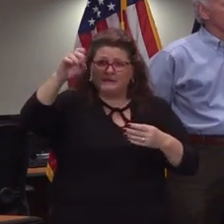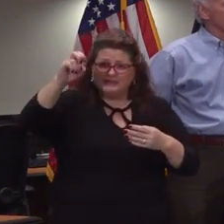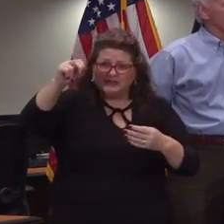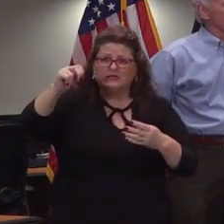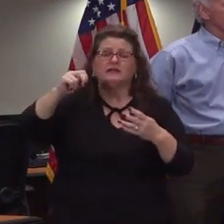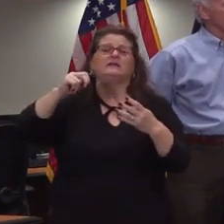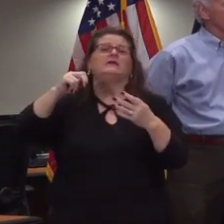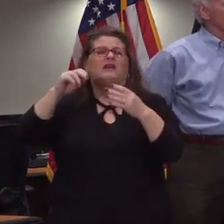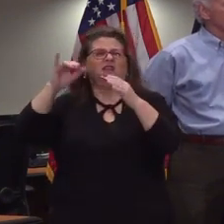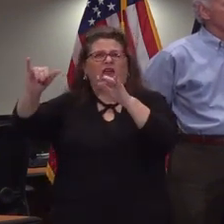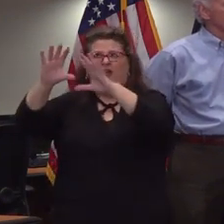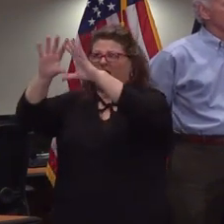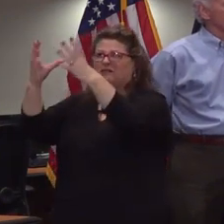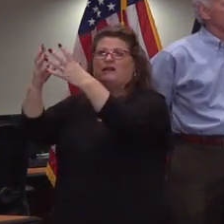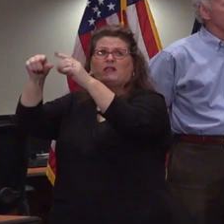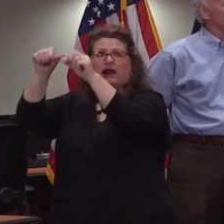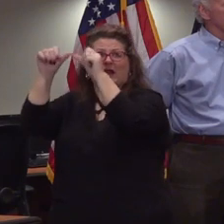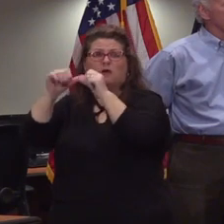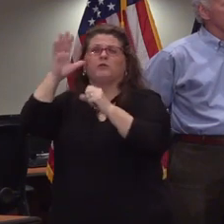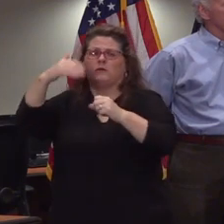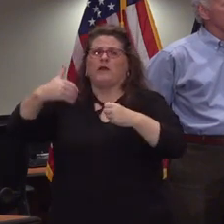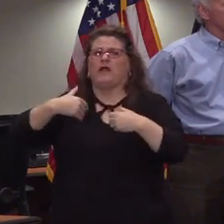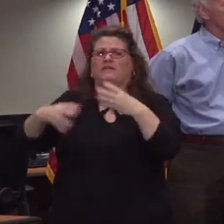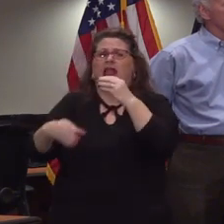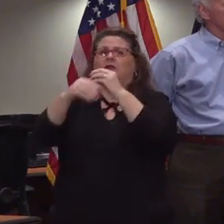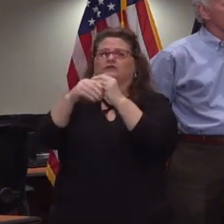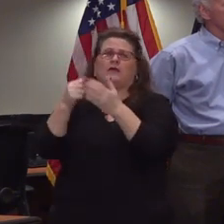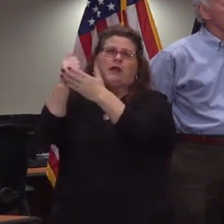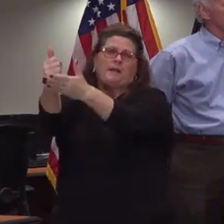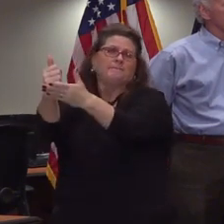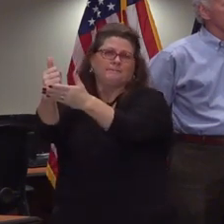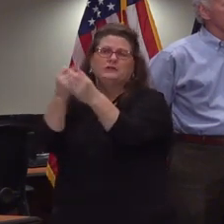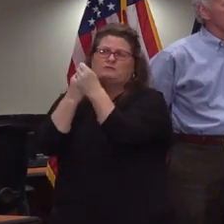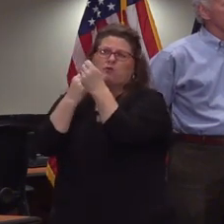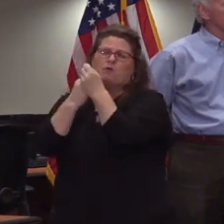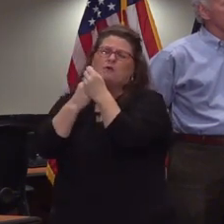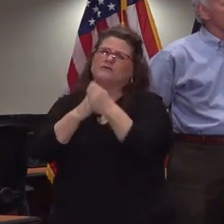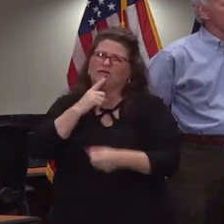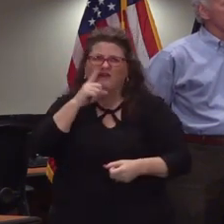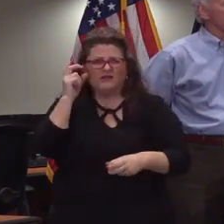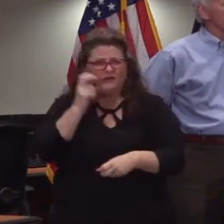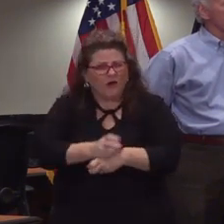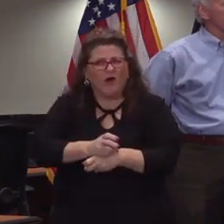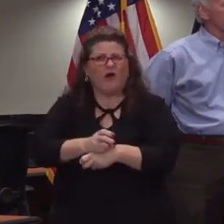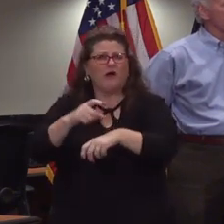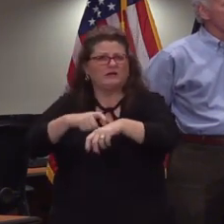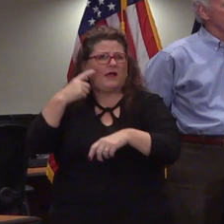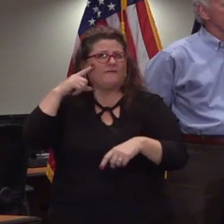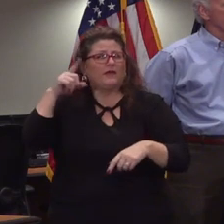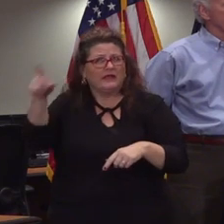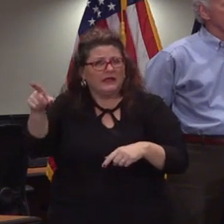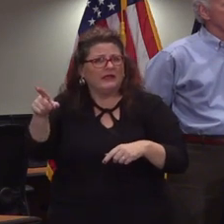uh there will be extra support there and extra concern because they really have had an awful lot to deal with and